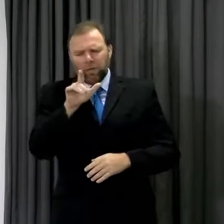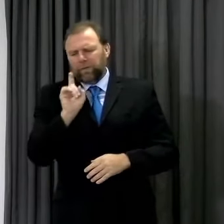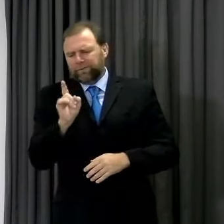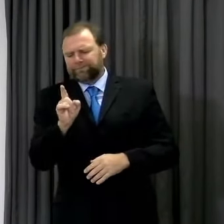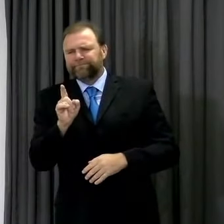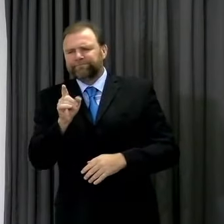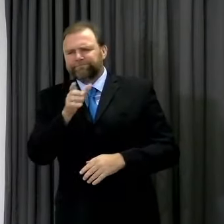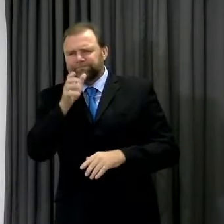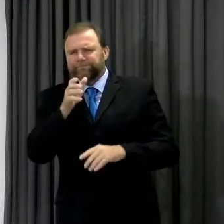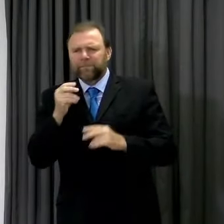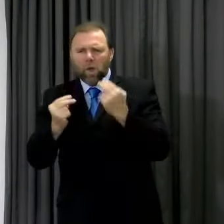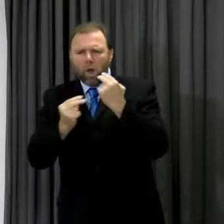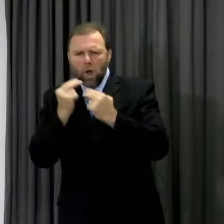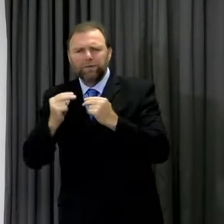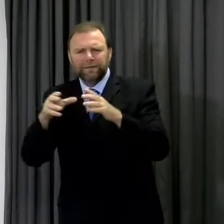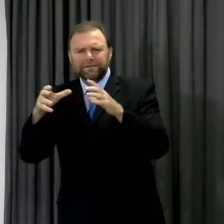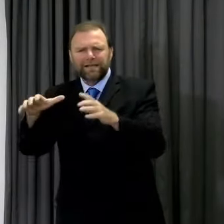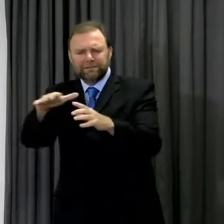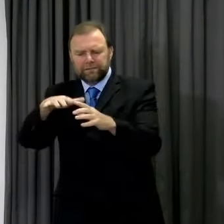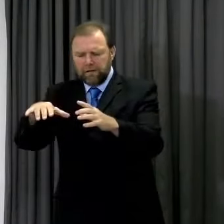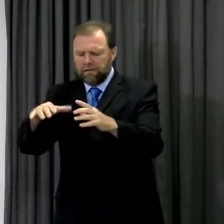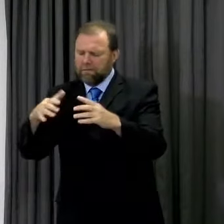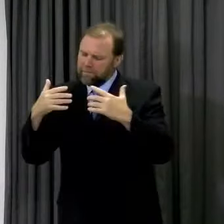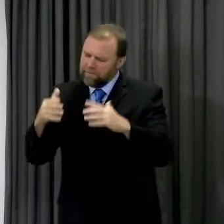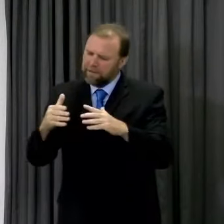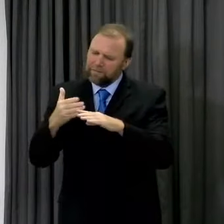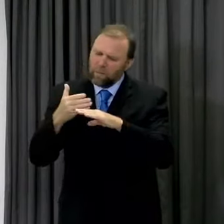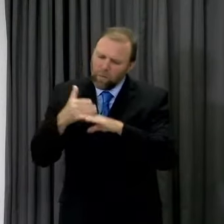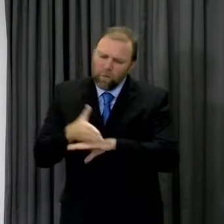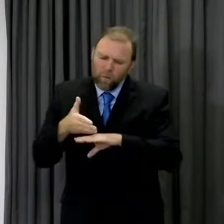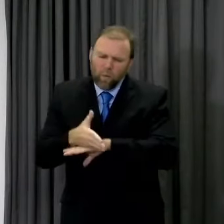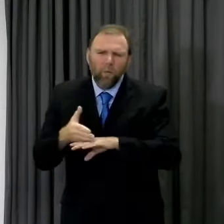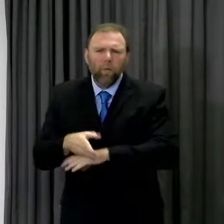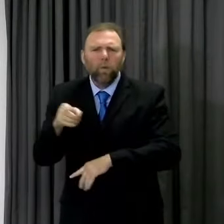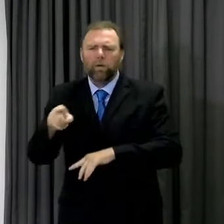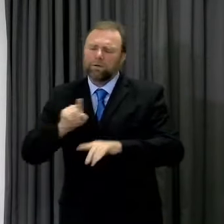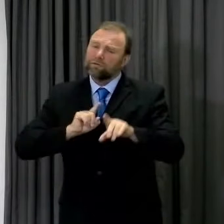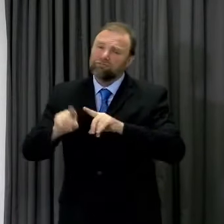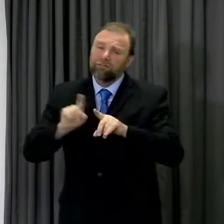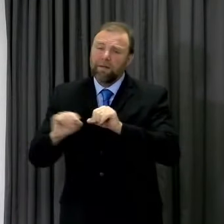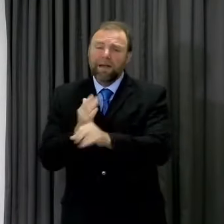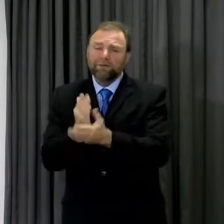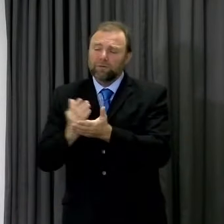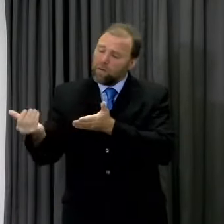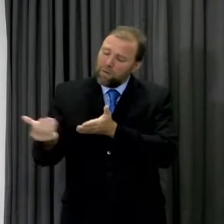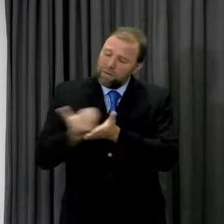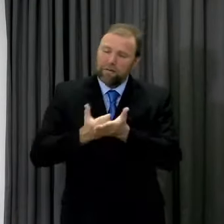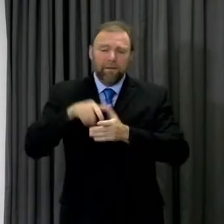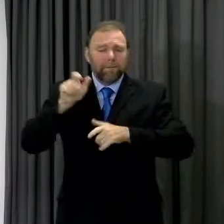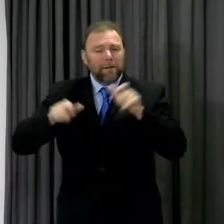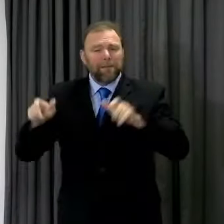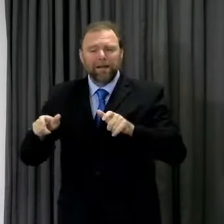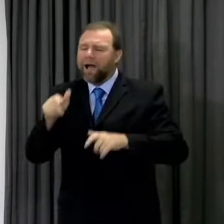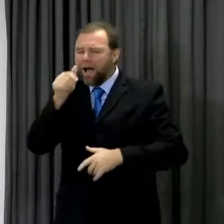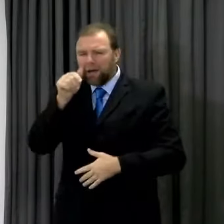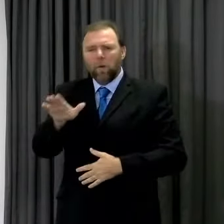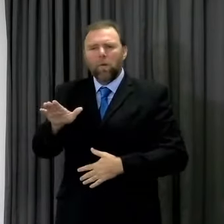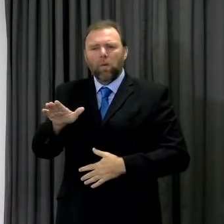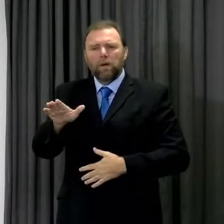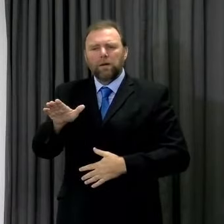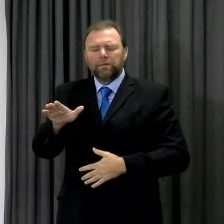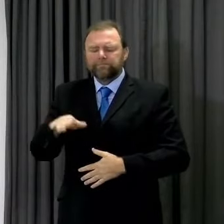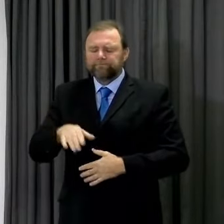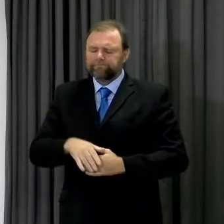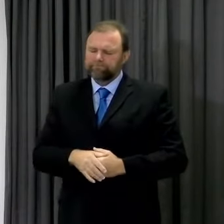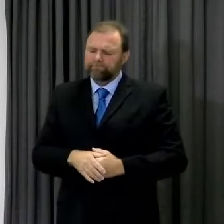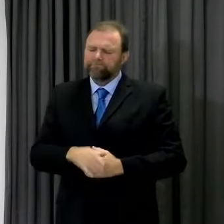has worked to put measures in place to protect the public, and I know that this will be a